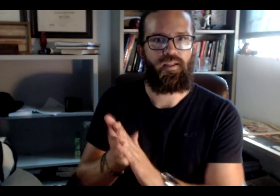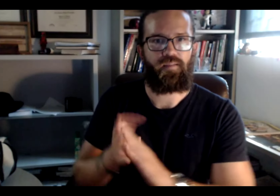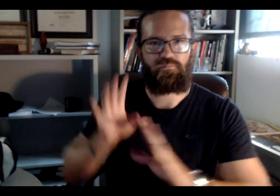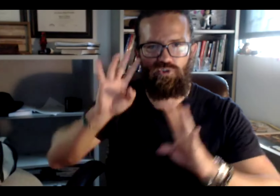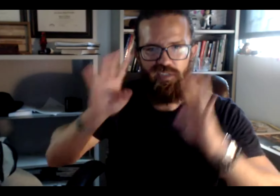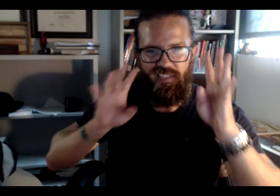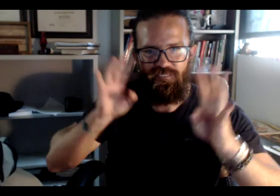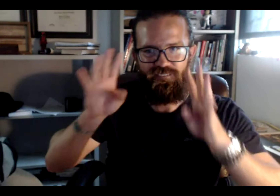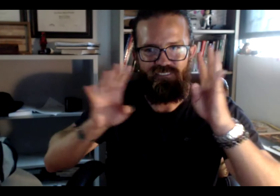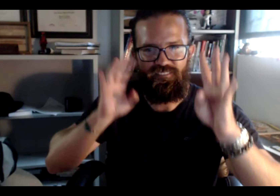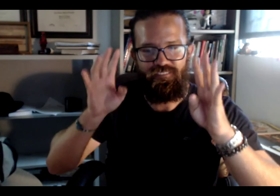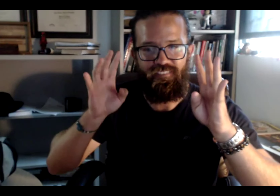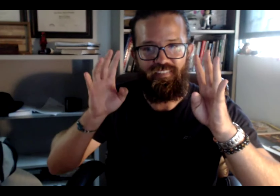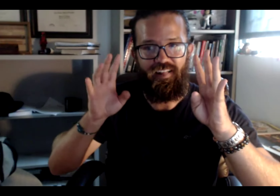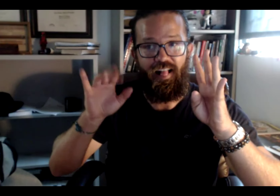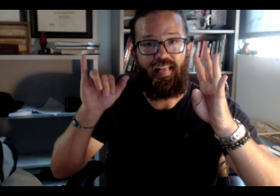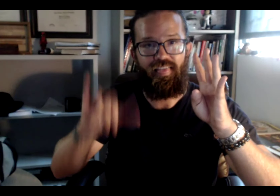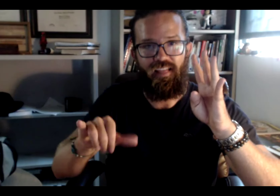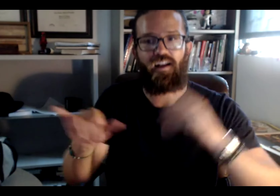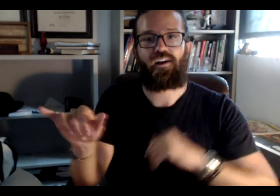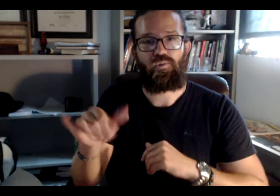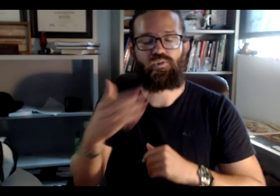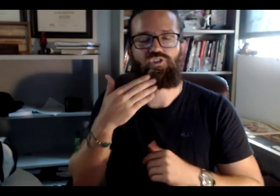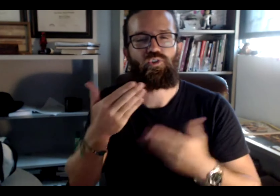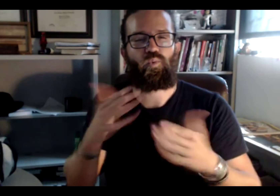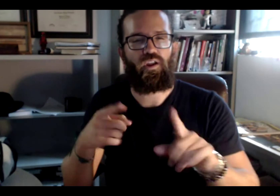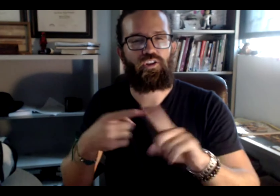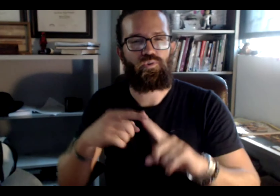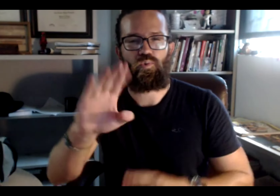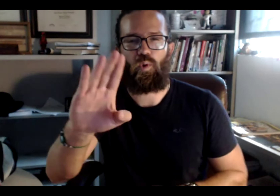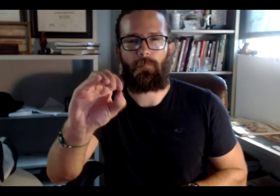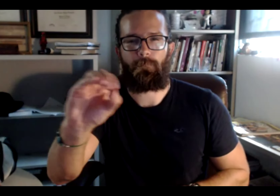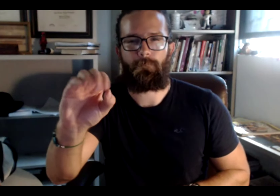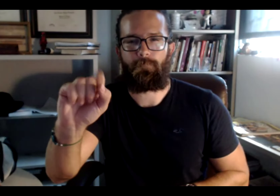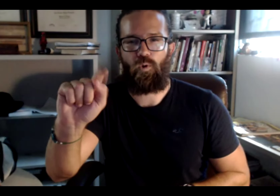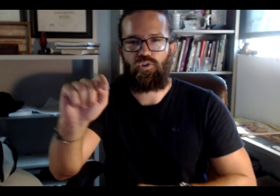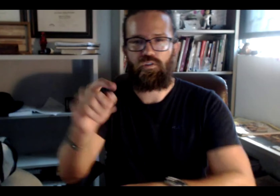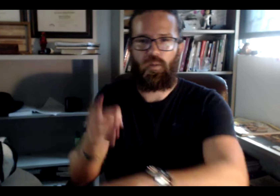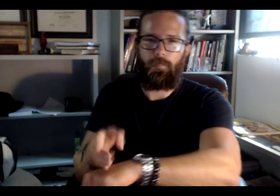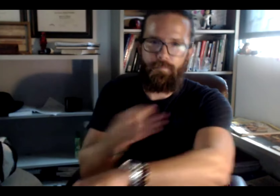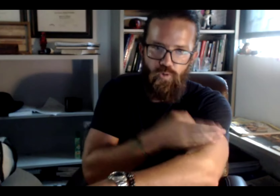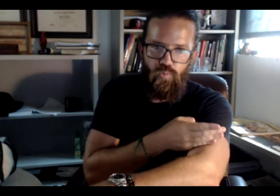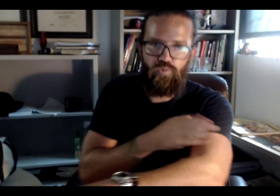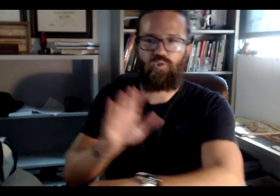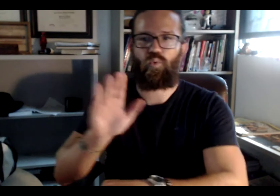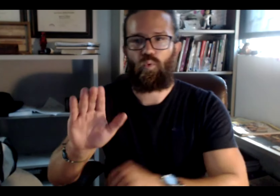project also helps them in terms of becoming more creative. And that's also a good way